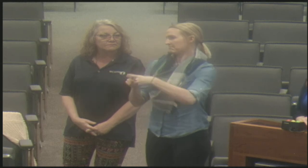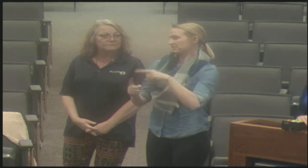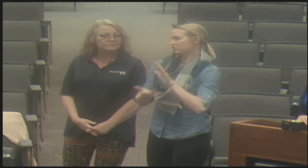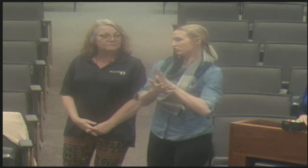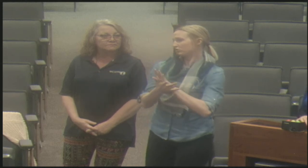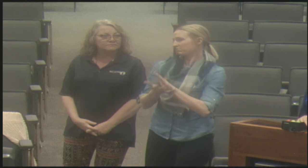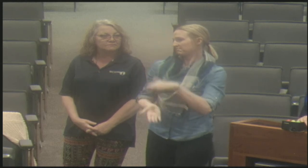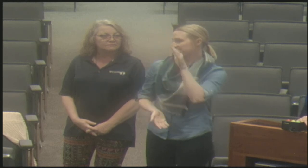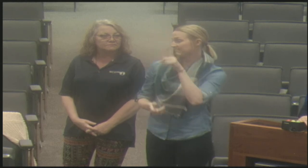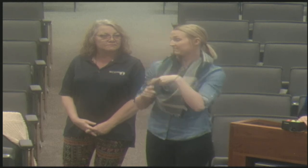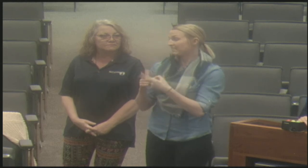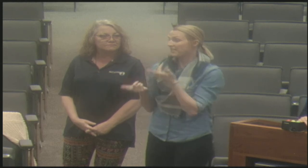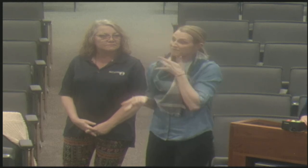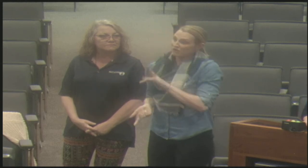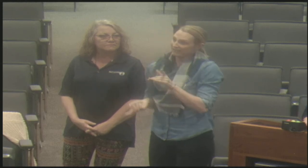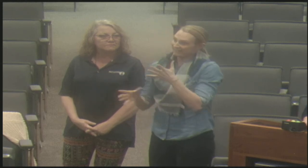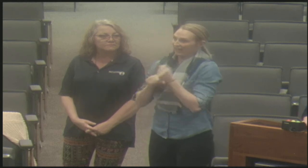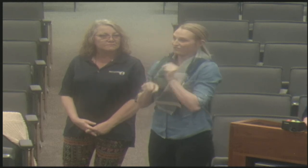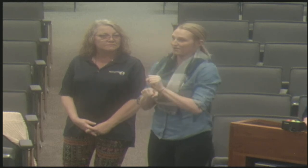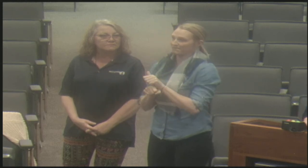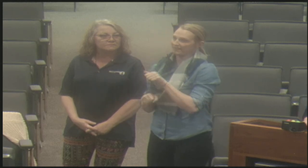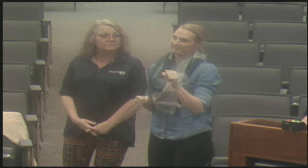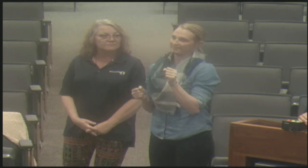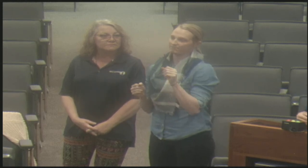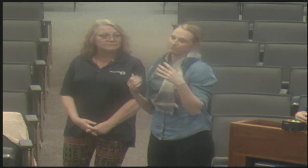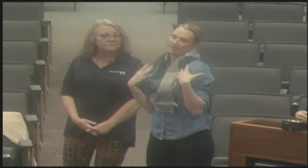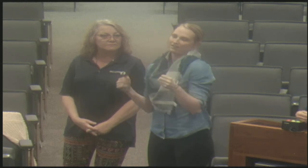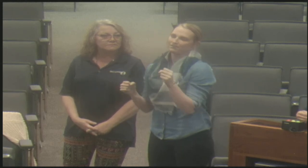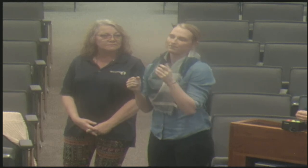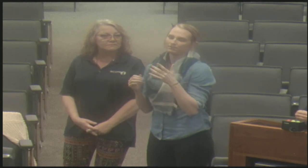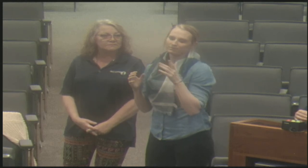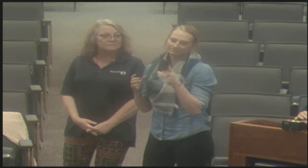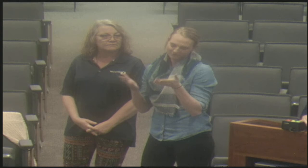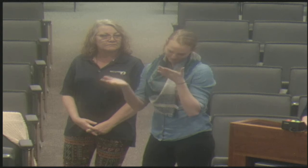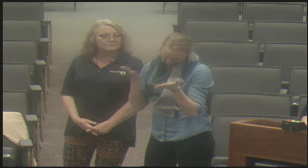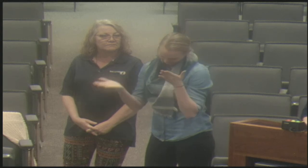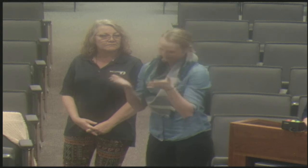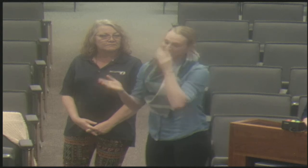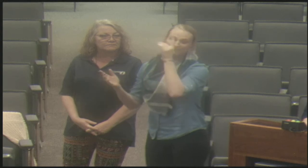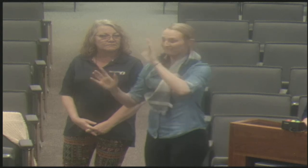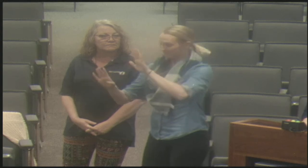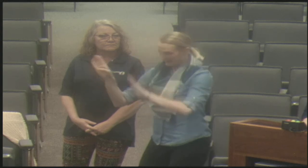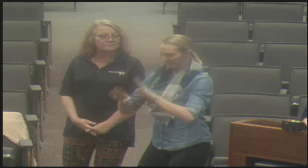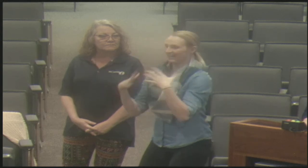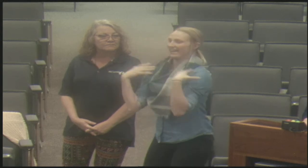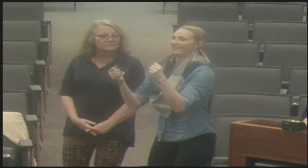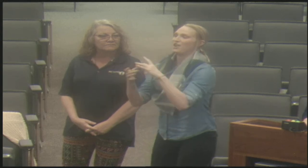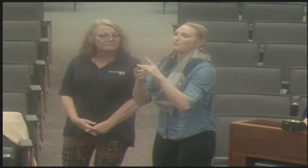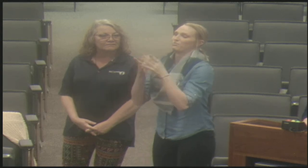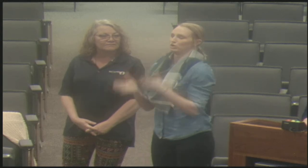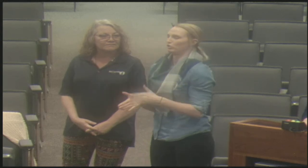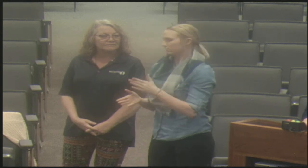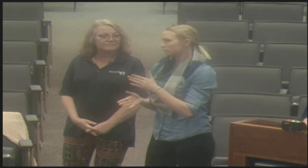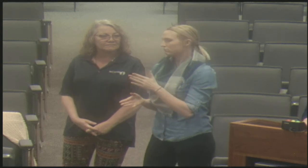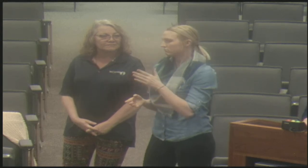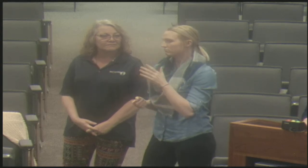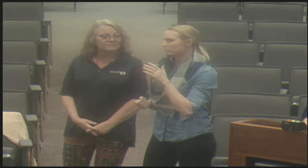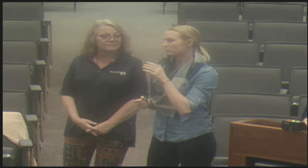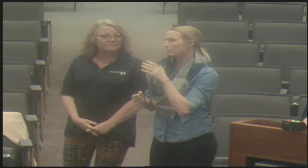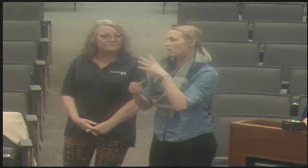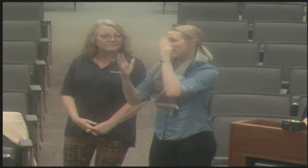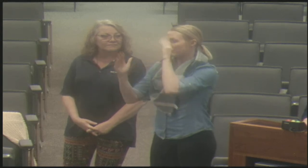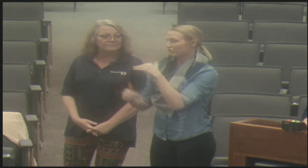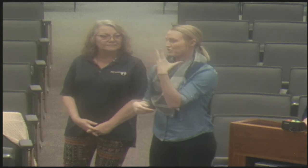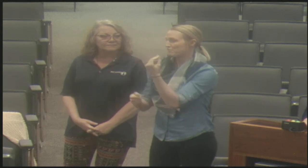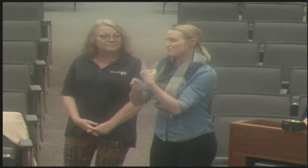to connect with individuals who experience things and do not receive direct services. And then, um, uh,